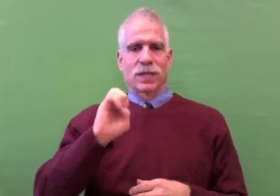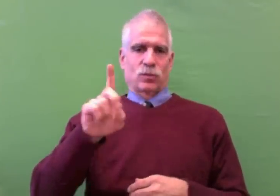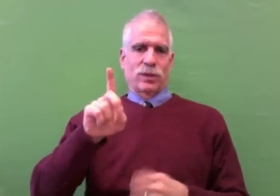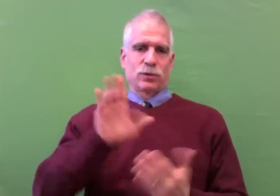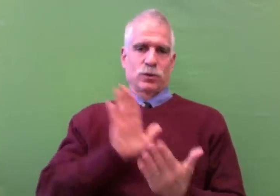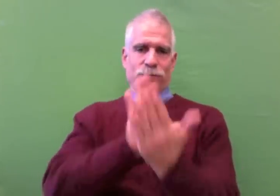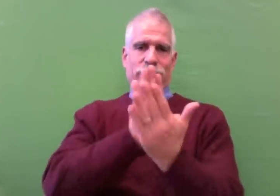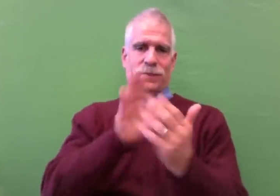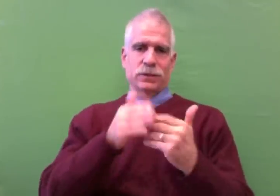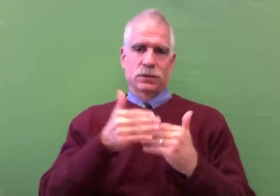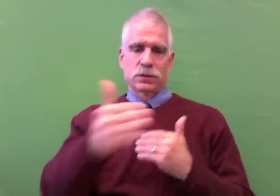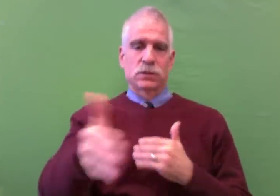hearing children.